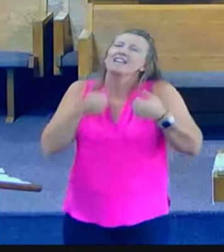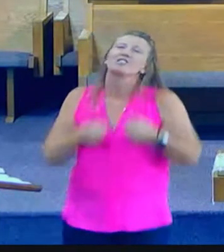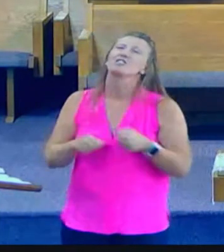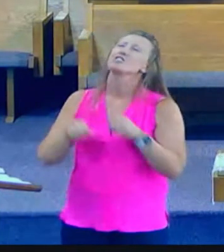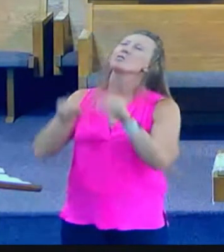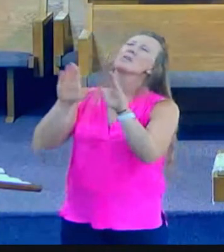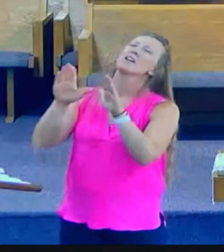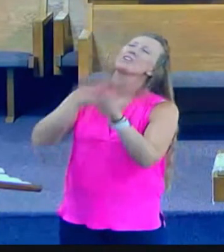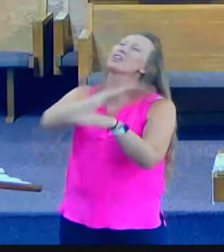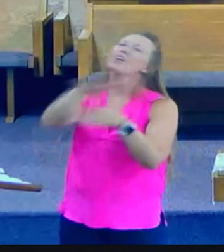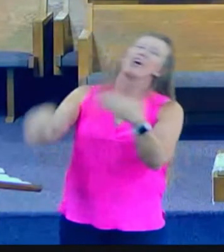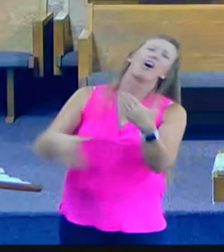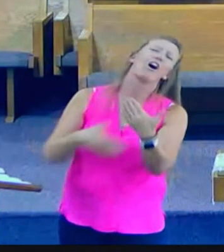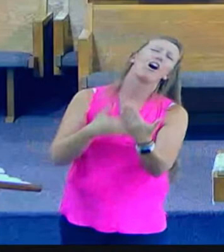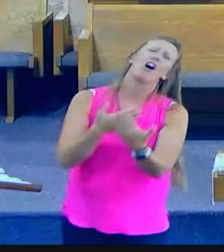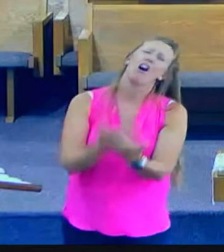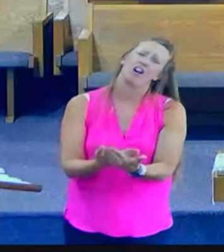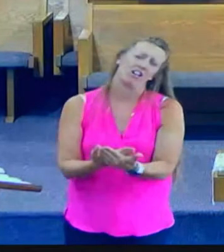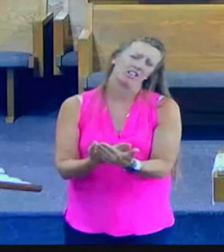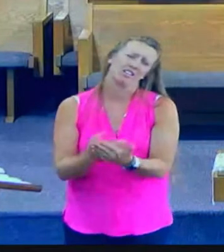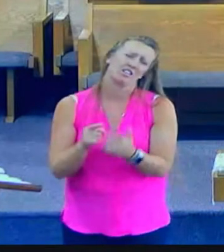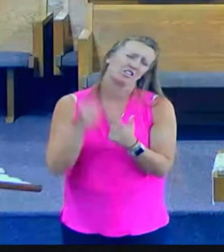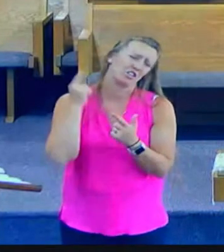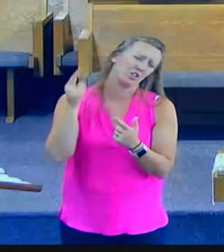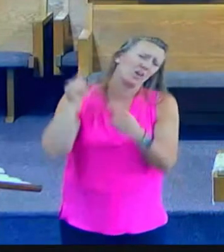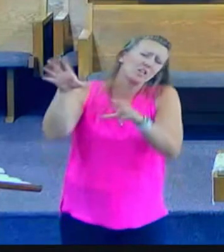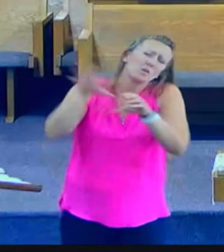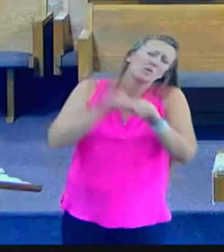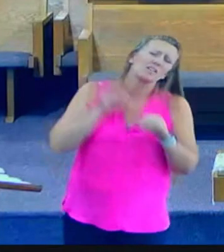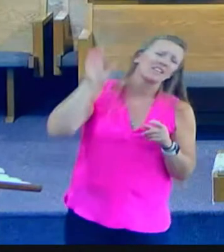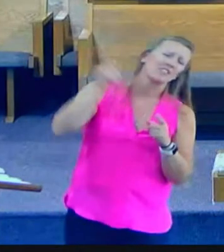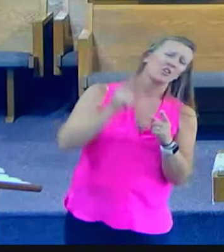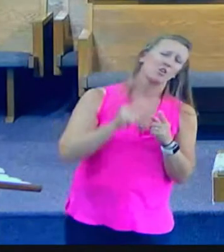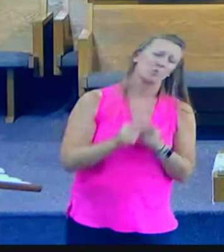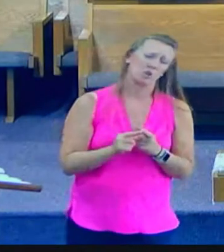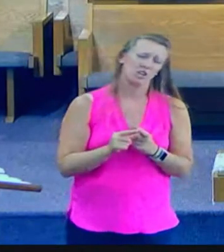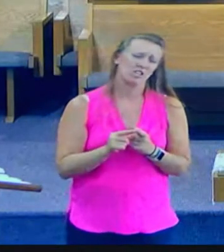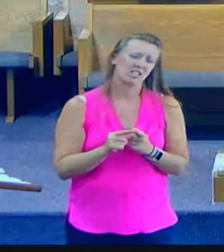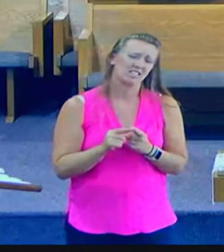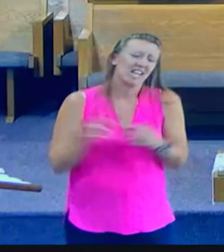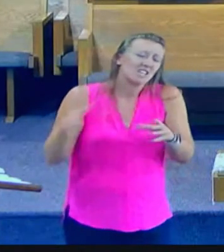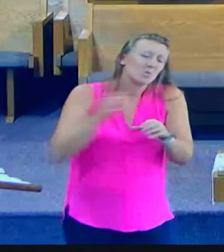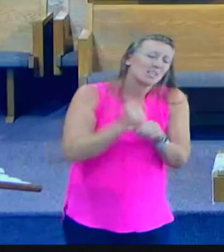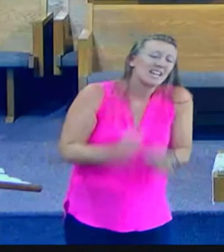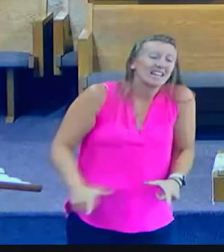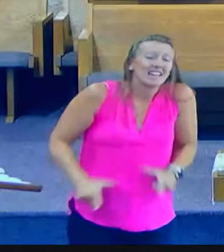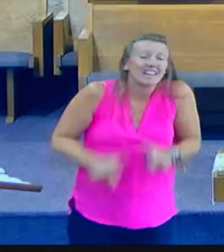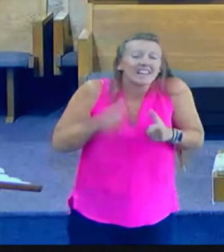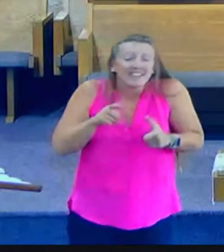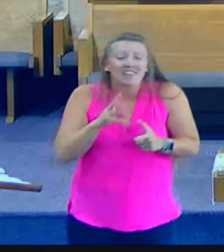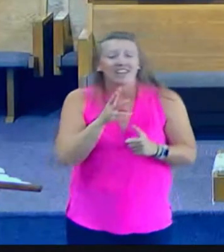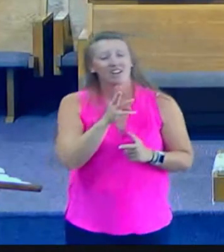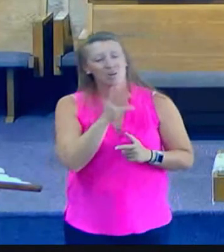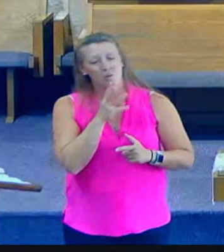as we receive the words of christ as we take the living water